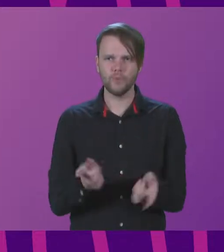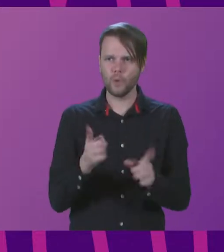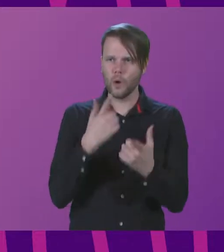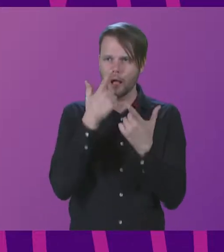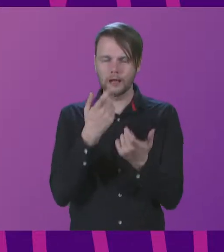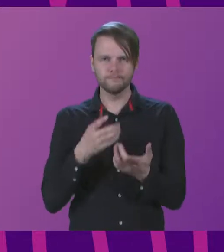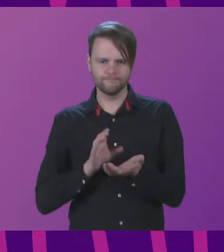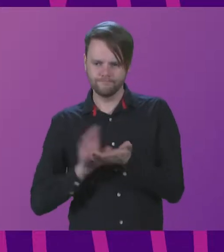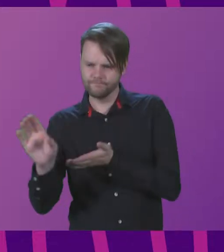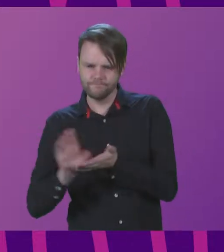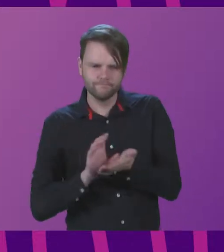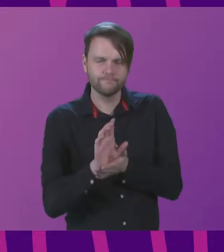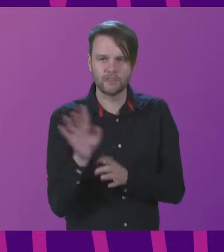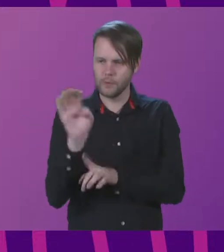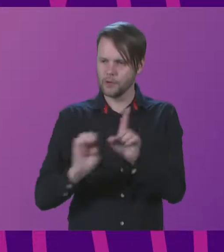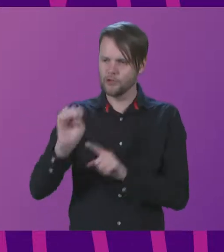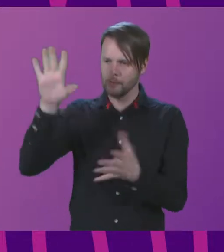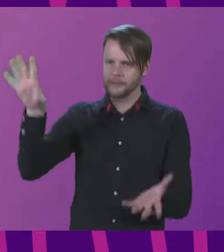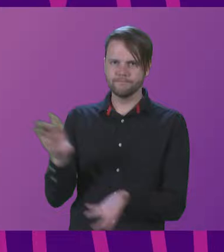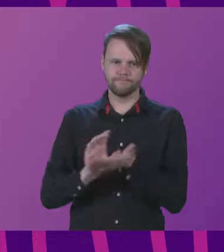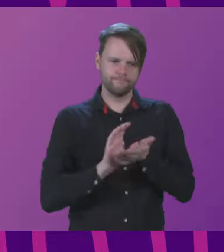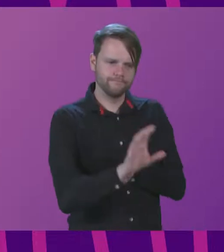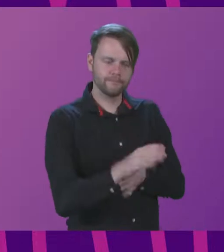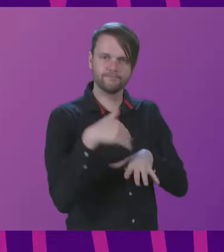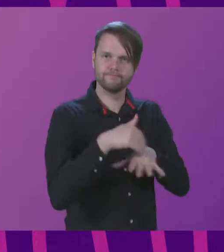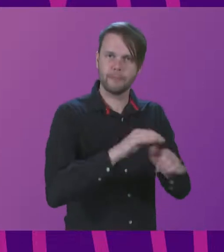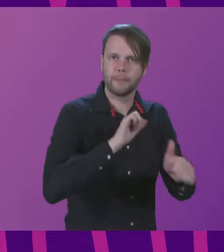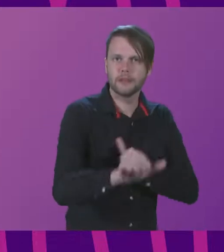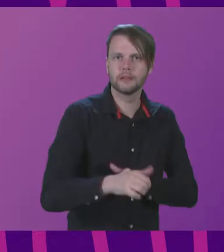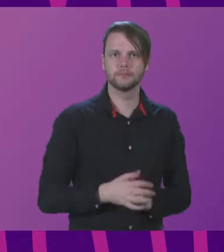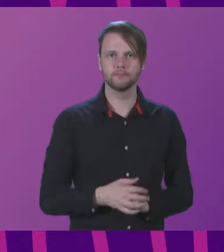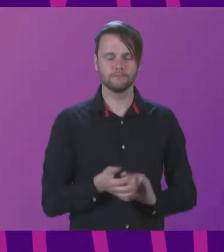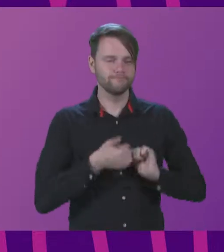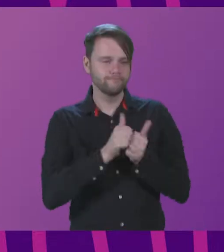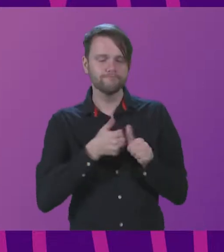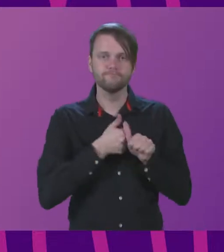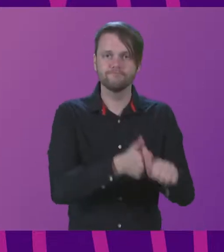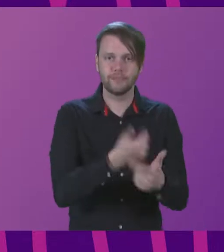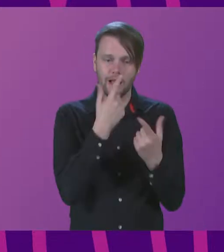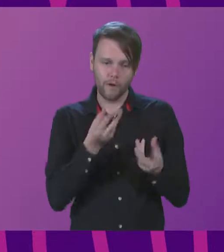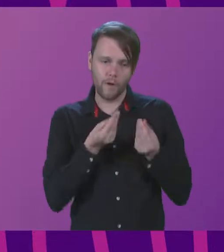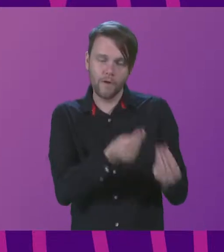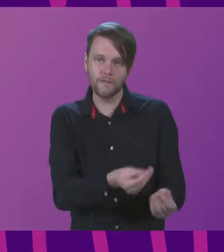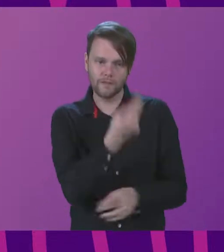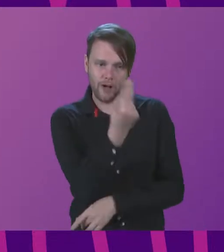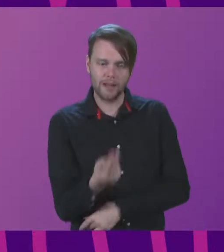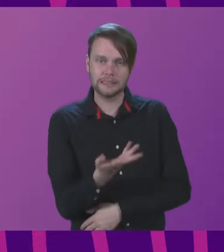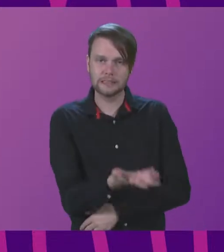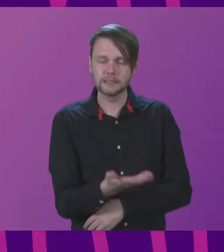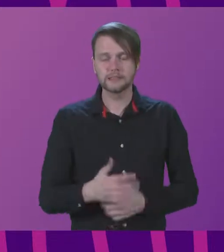across Europe in order to deliver maximum effect? What fellowship can we offer, and fellowships, to Ukrainian artists?